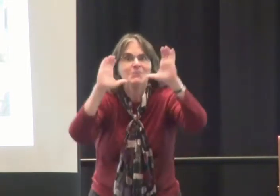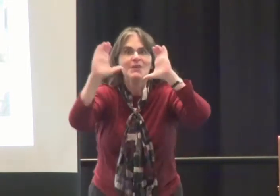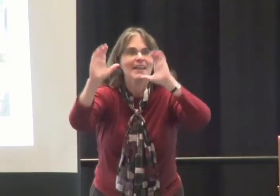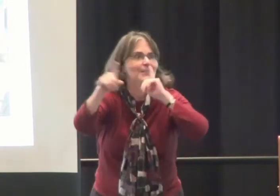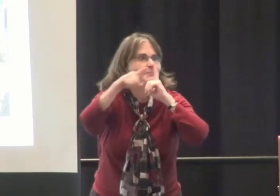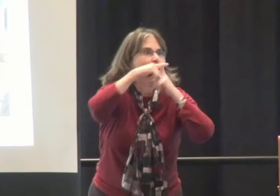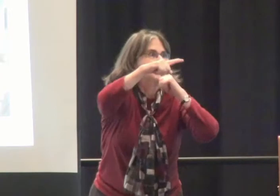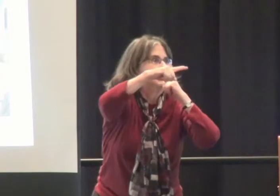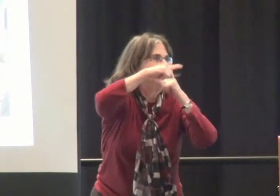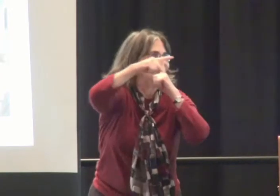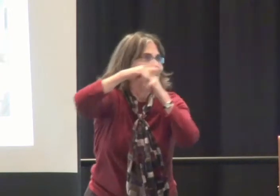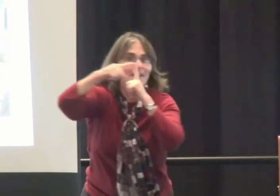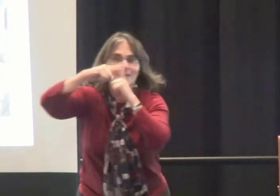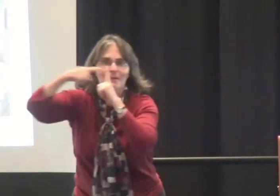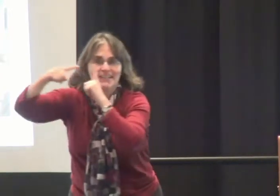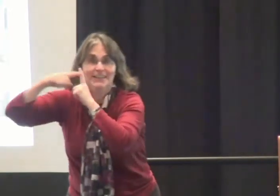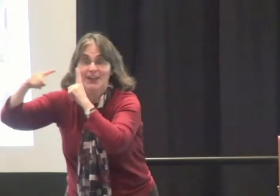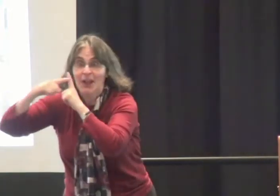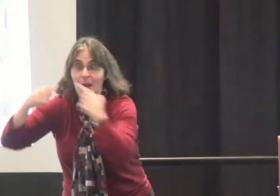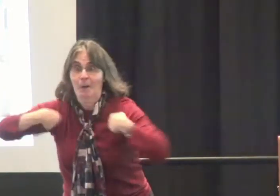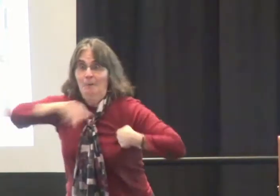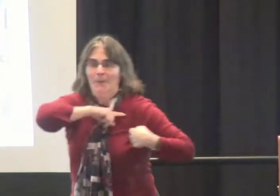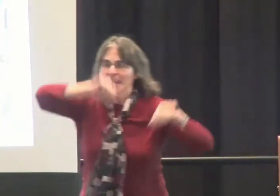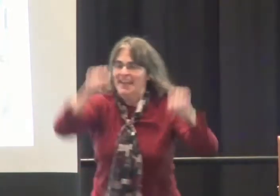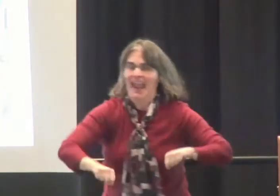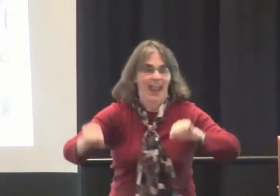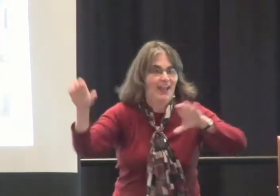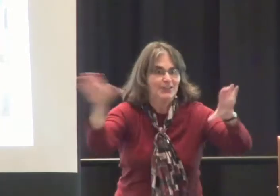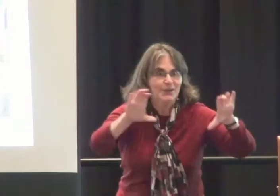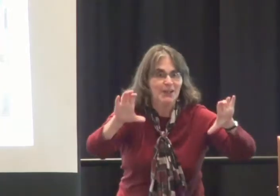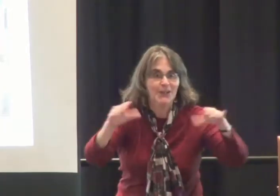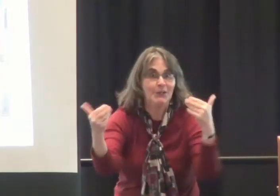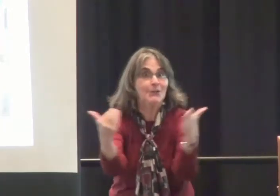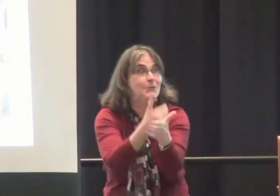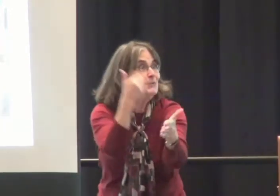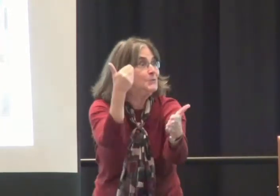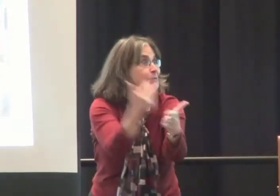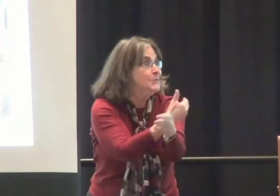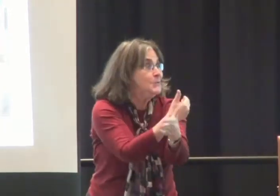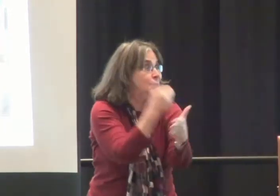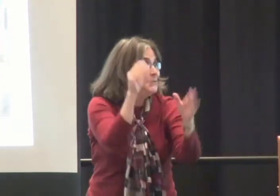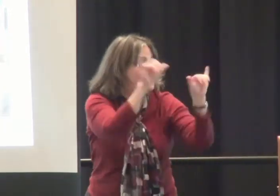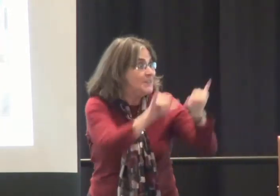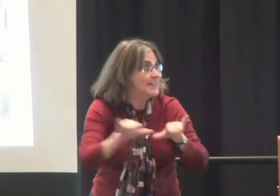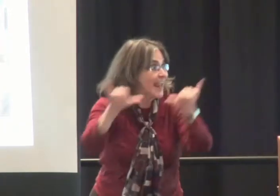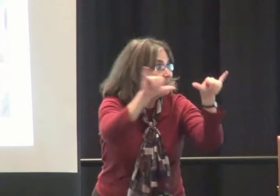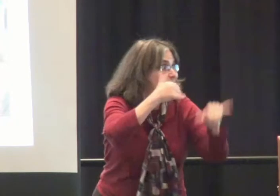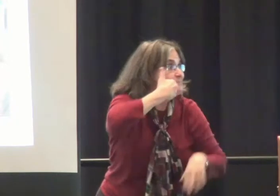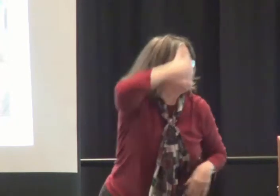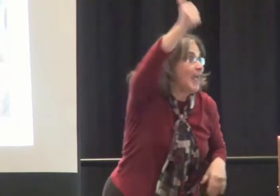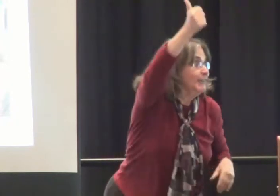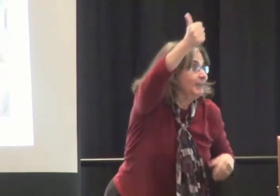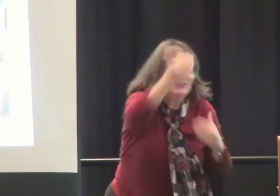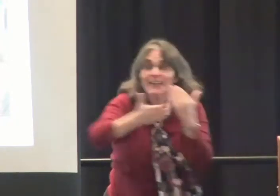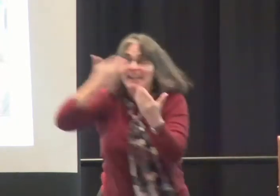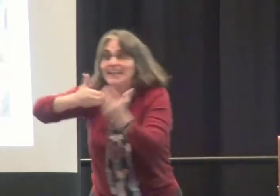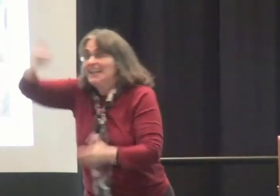which was based on this Common Core training that they had all attended that I just mentioned. So this